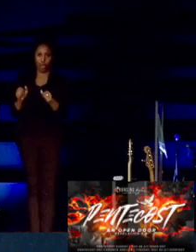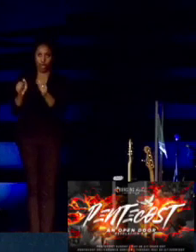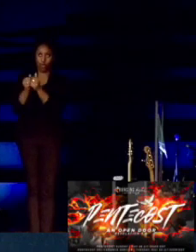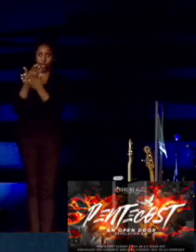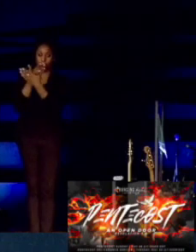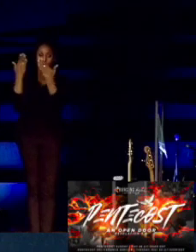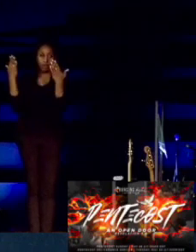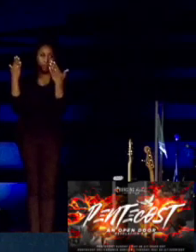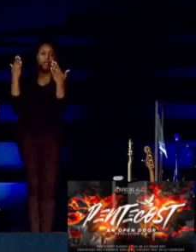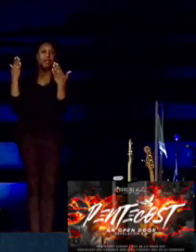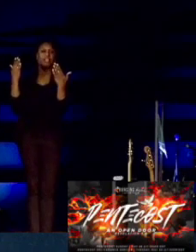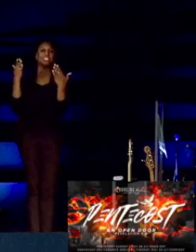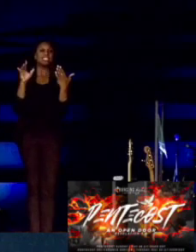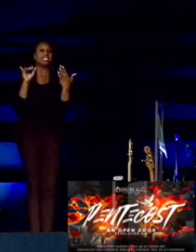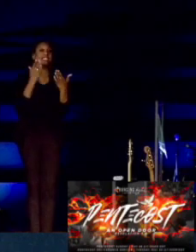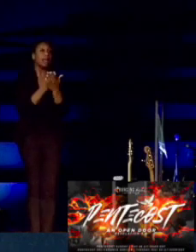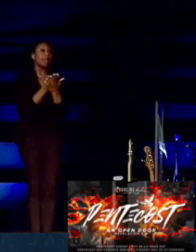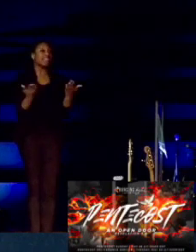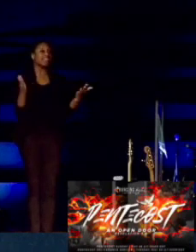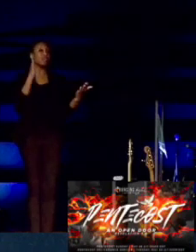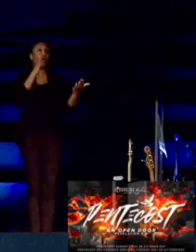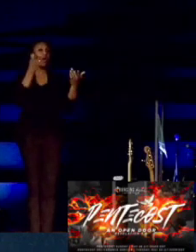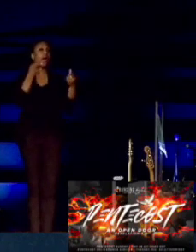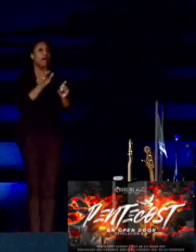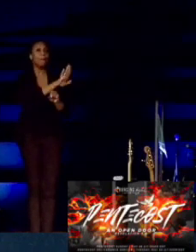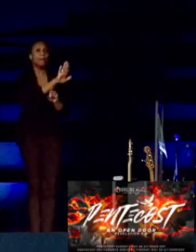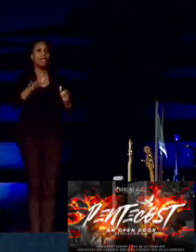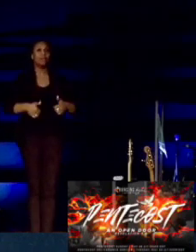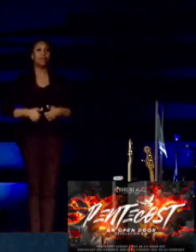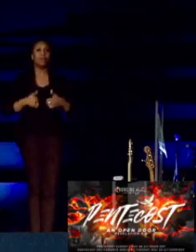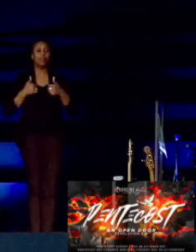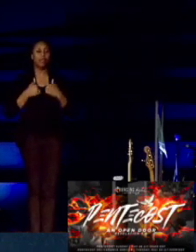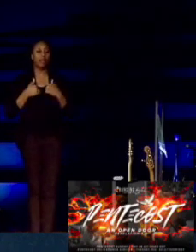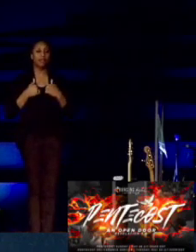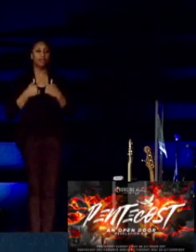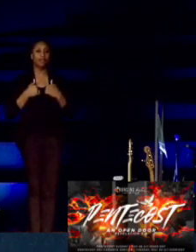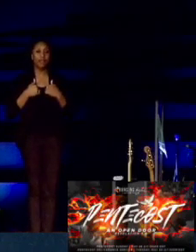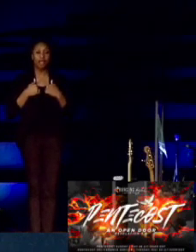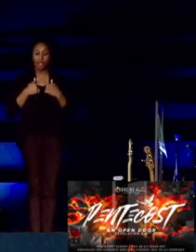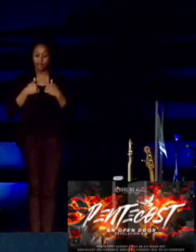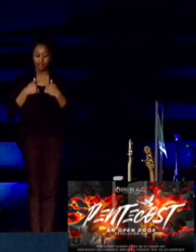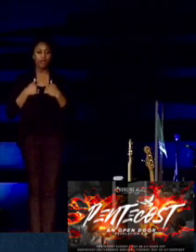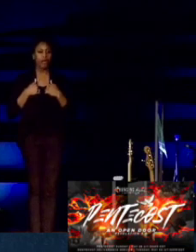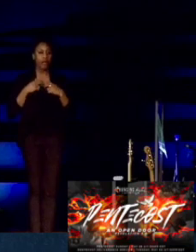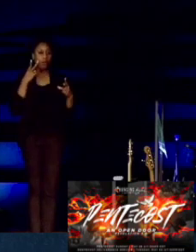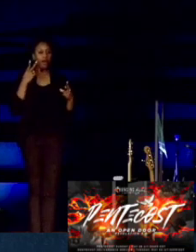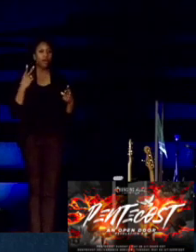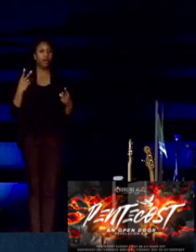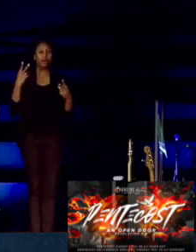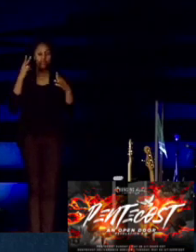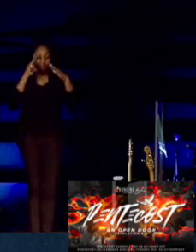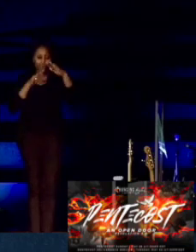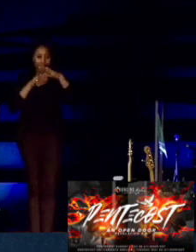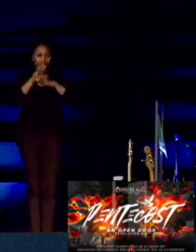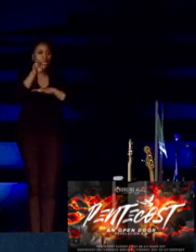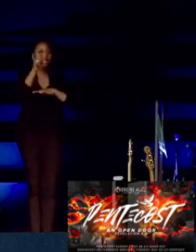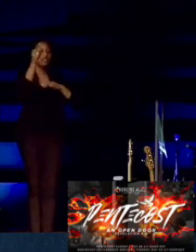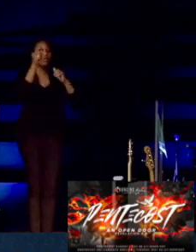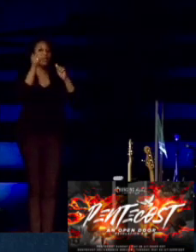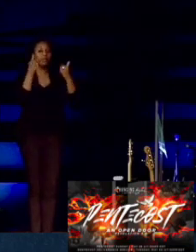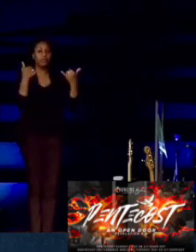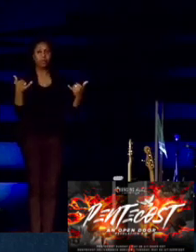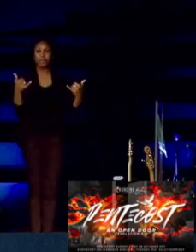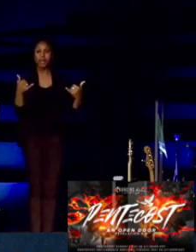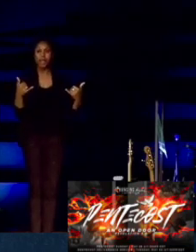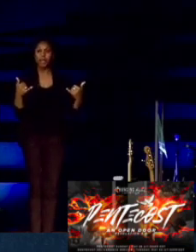Tell your neighbor, some things are about to happen in your life. I want to prophesy to somebody in greater right now. That before we